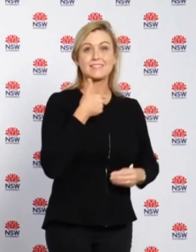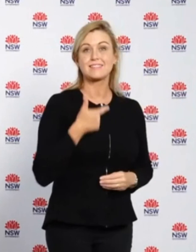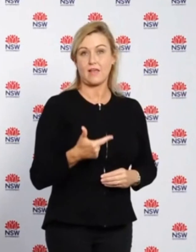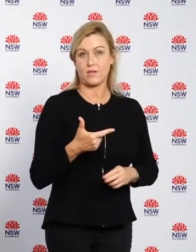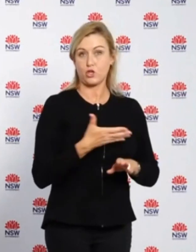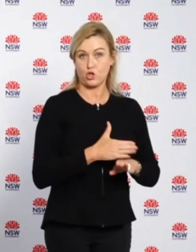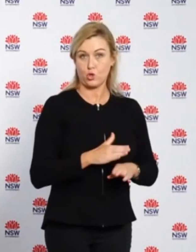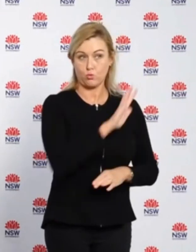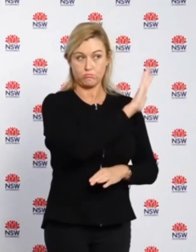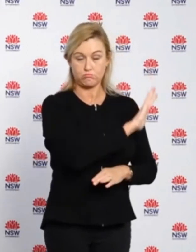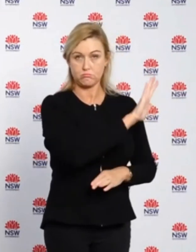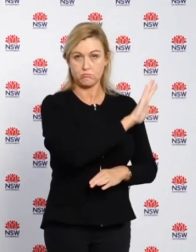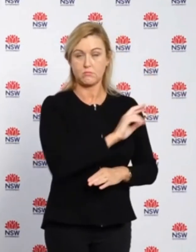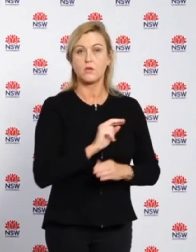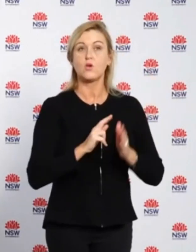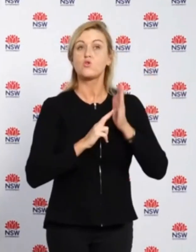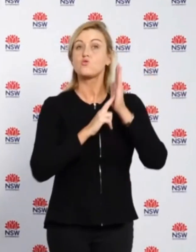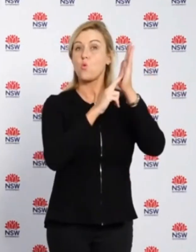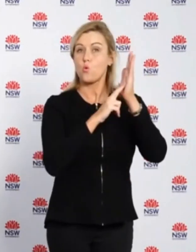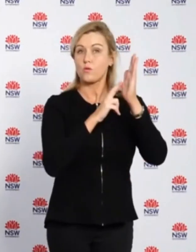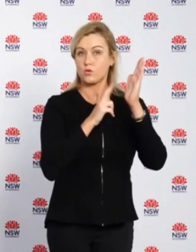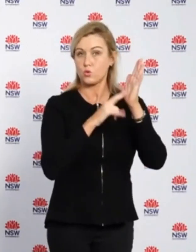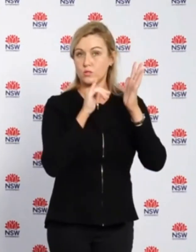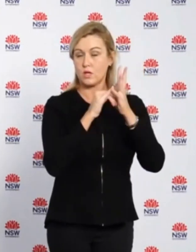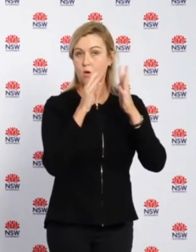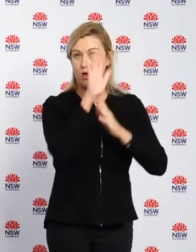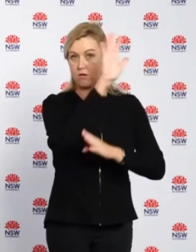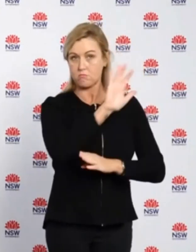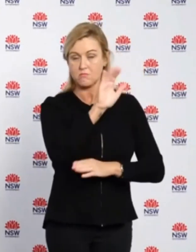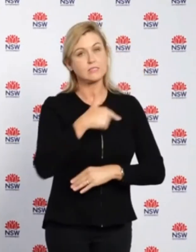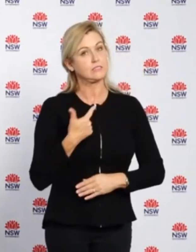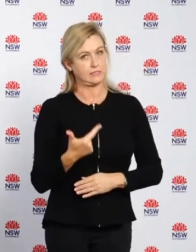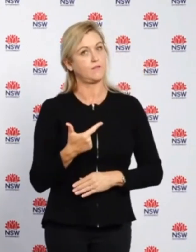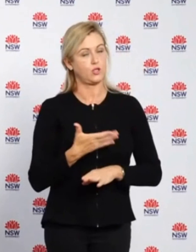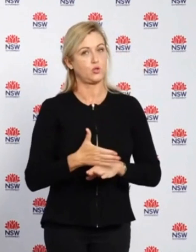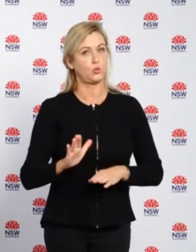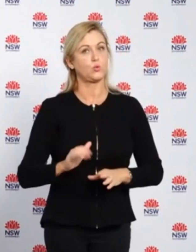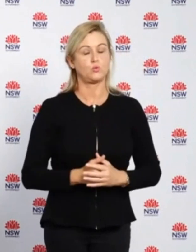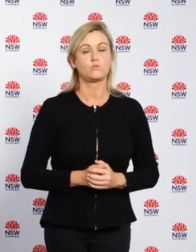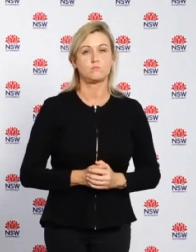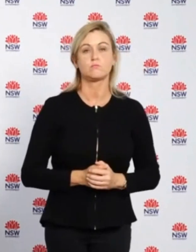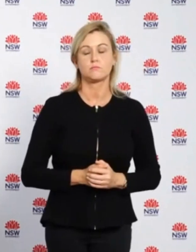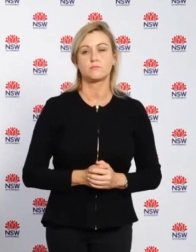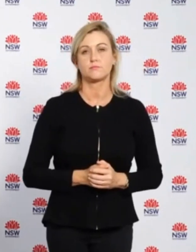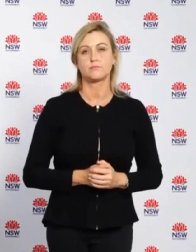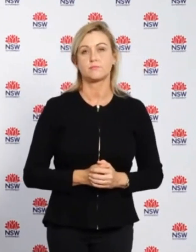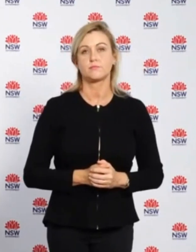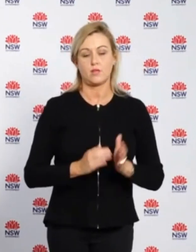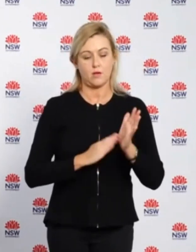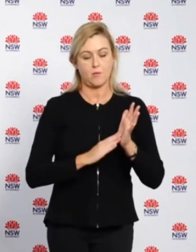cases. Northern NSW, also 7 new cases reported. And